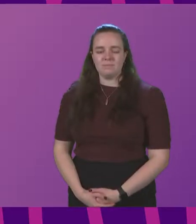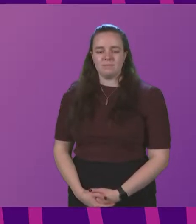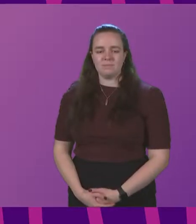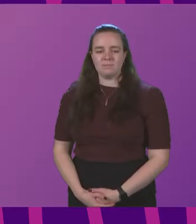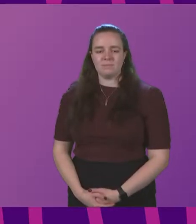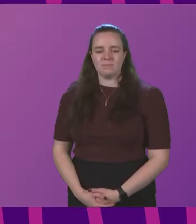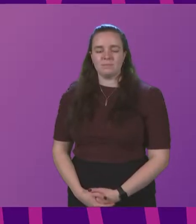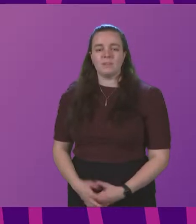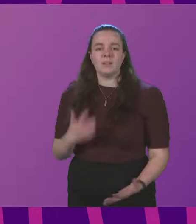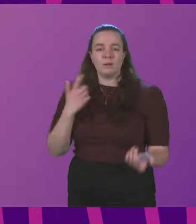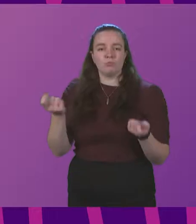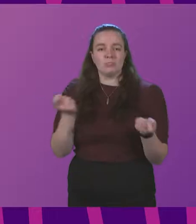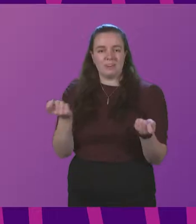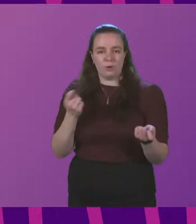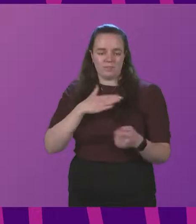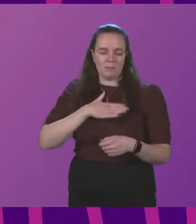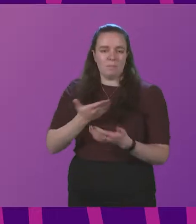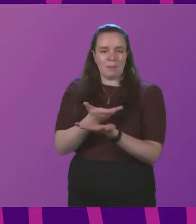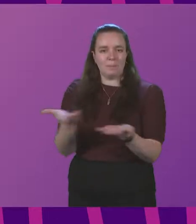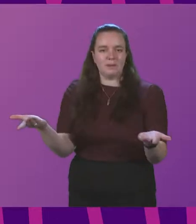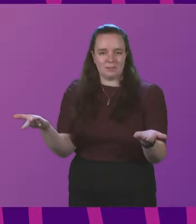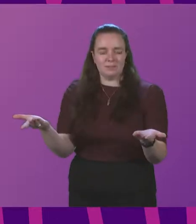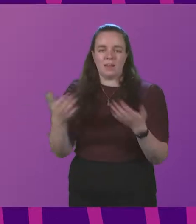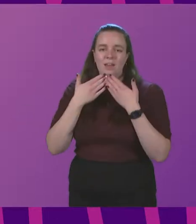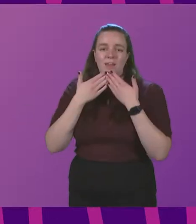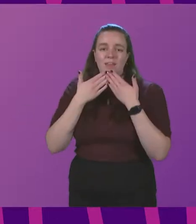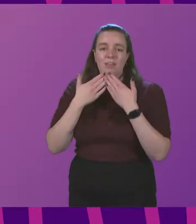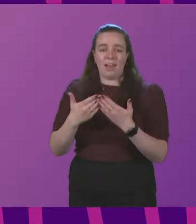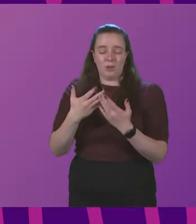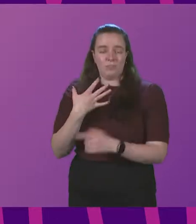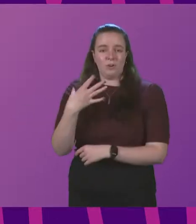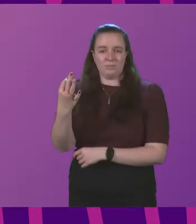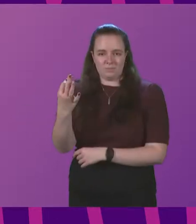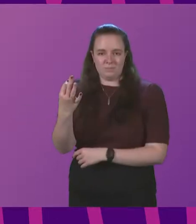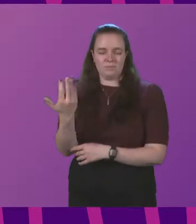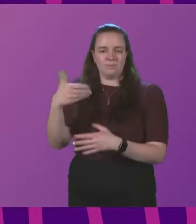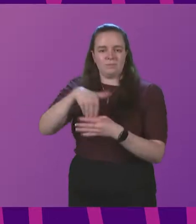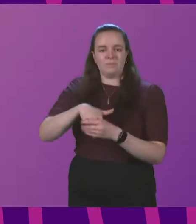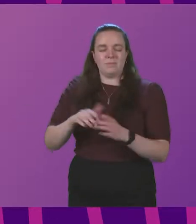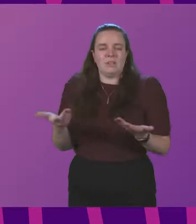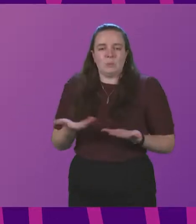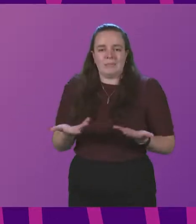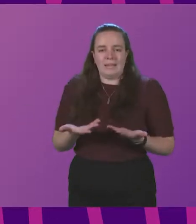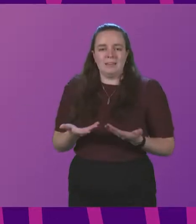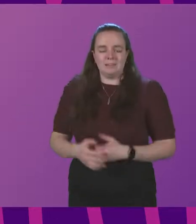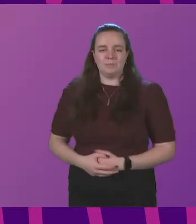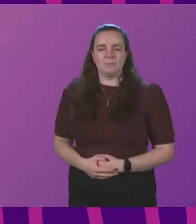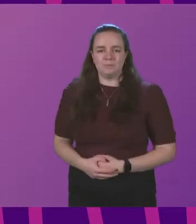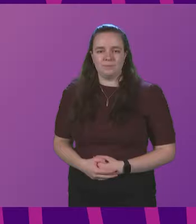Presiding officer and members of the Scottish Parliament, thank you for the invitation to participate in today's proceedings.